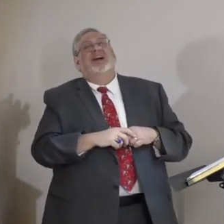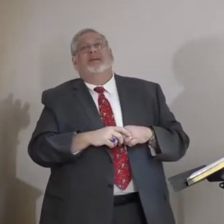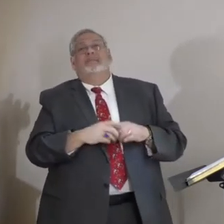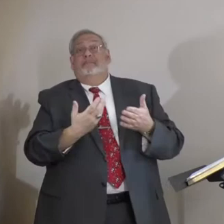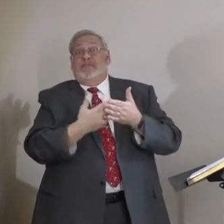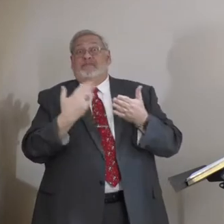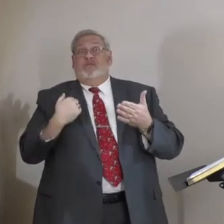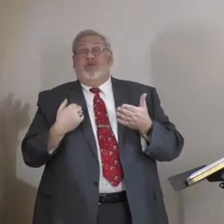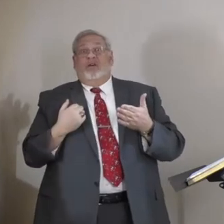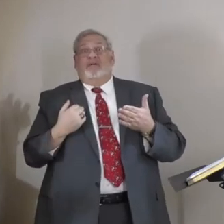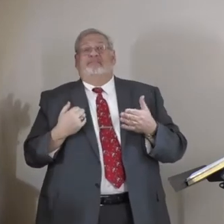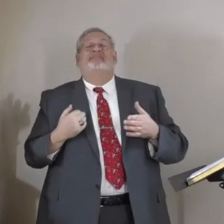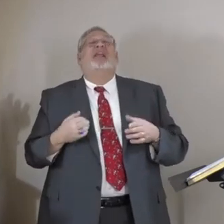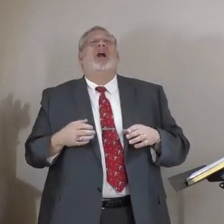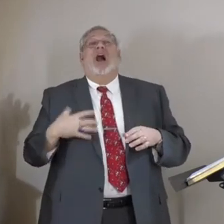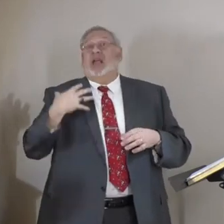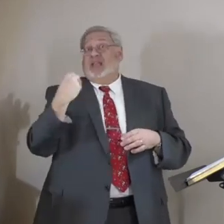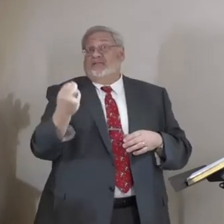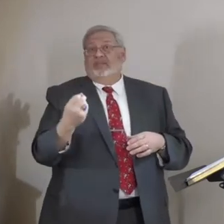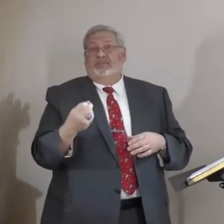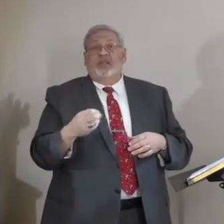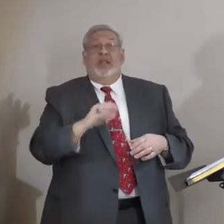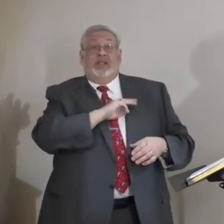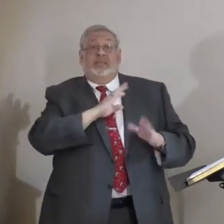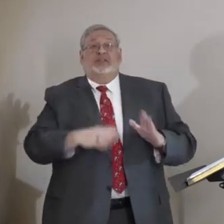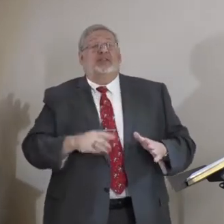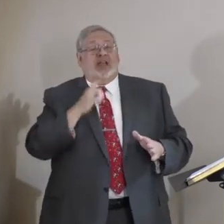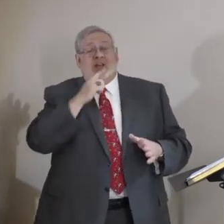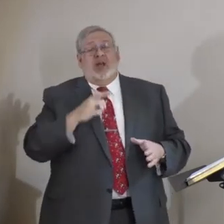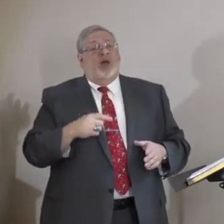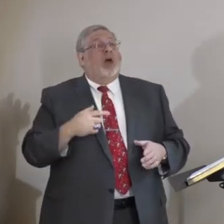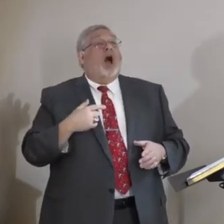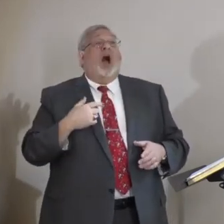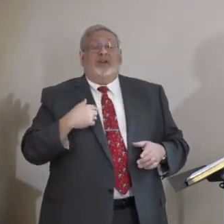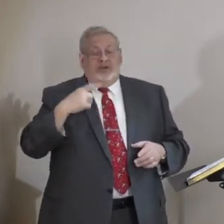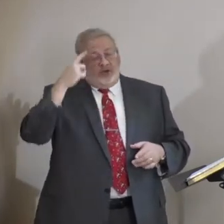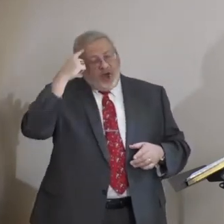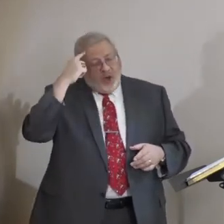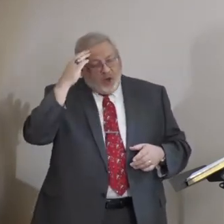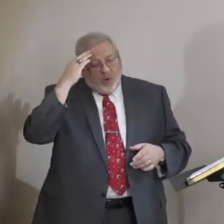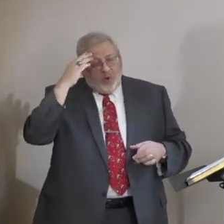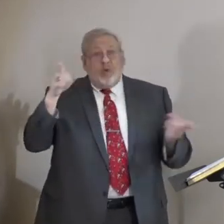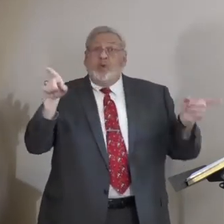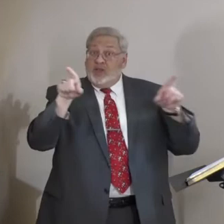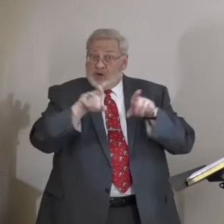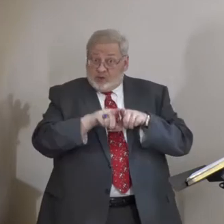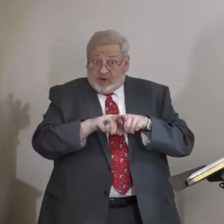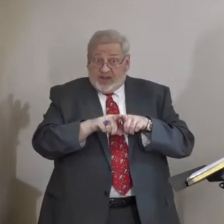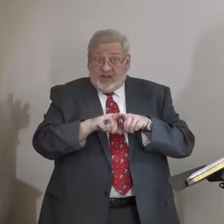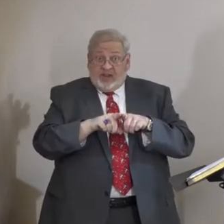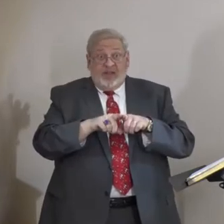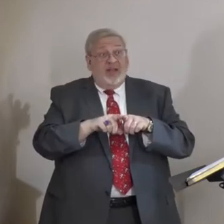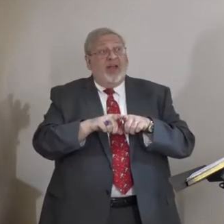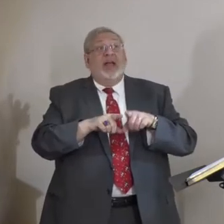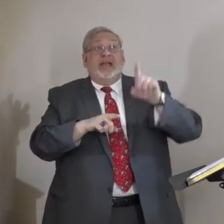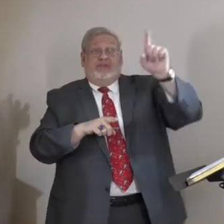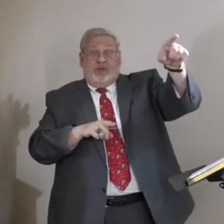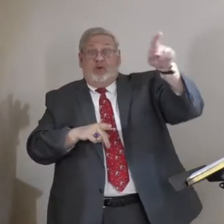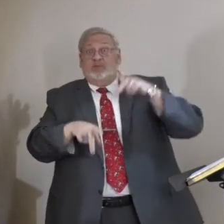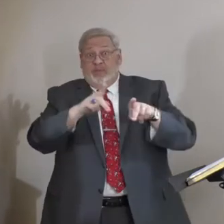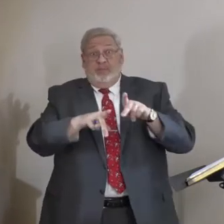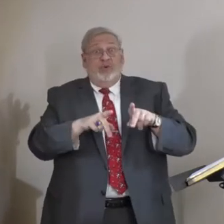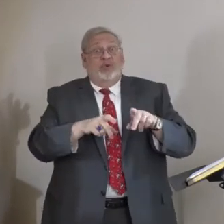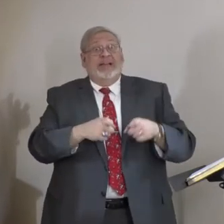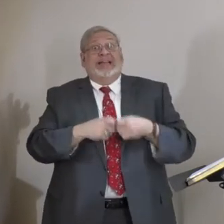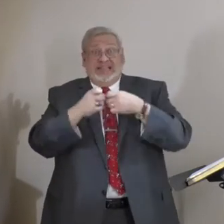just before I got on the motorbike, the missionary said, now listen, okay, I know we got this agreement on soda. But if those people buy you soda, you've got